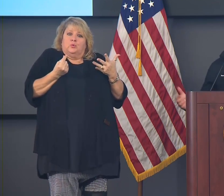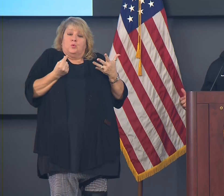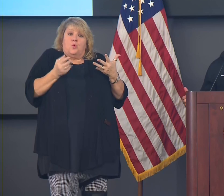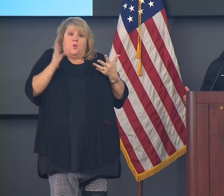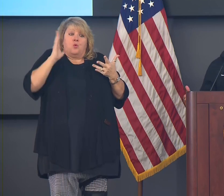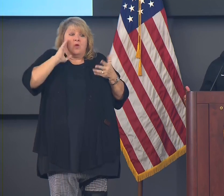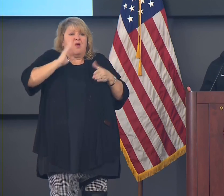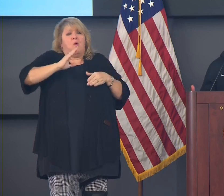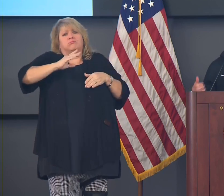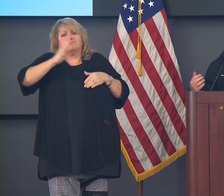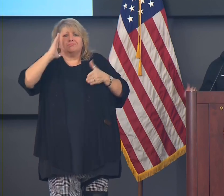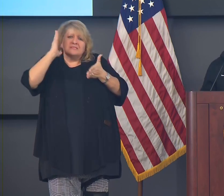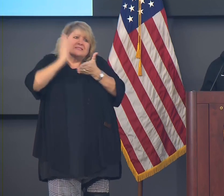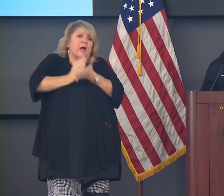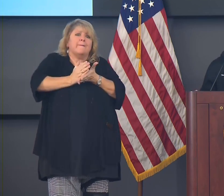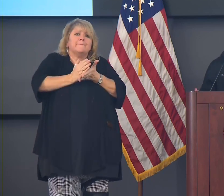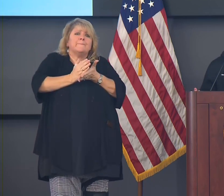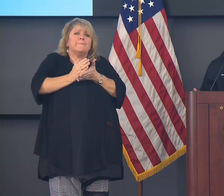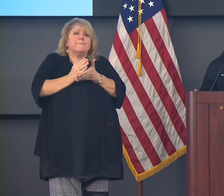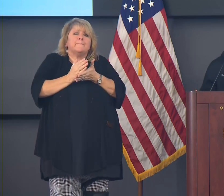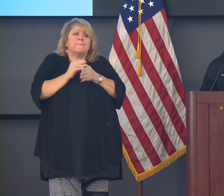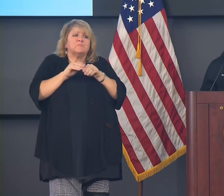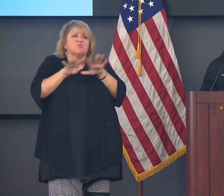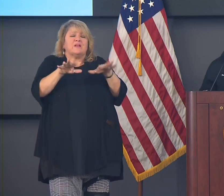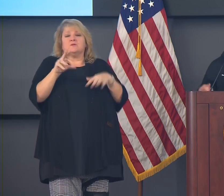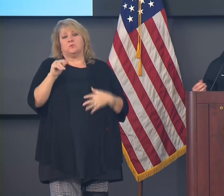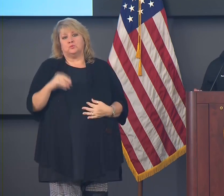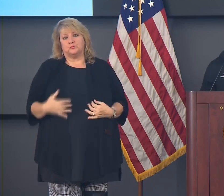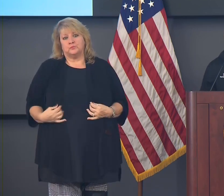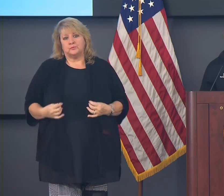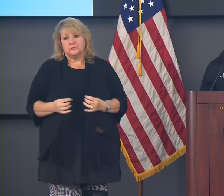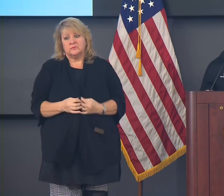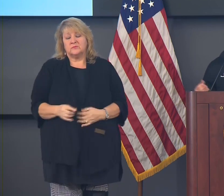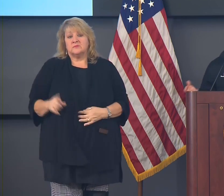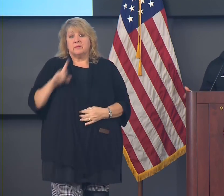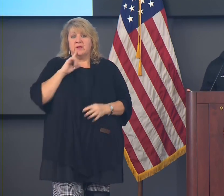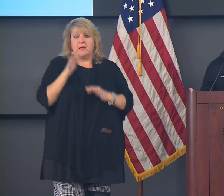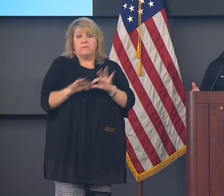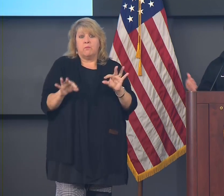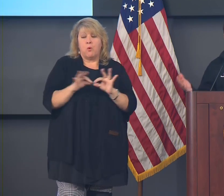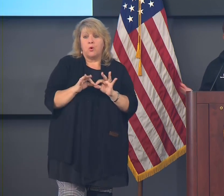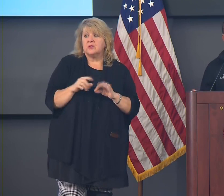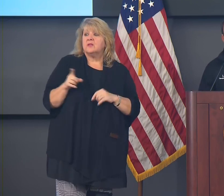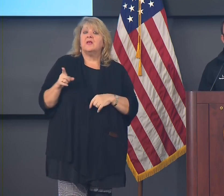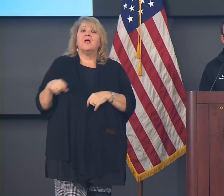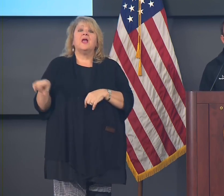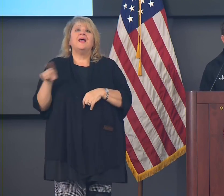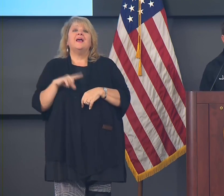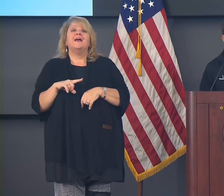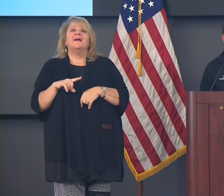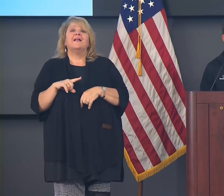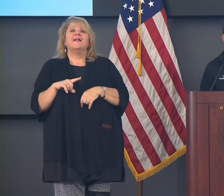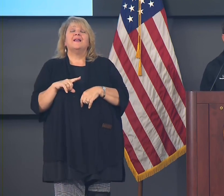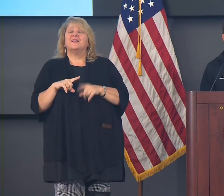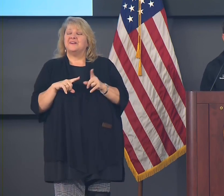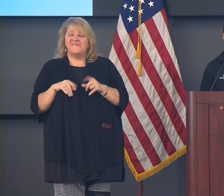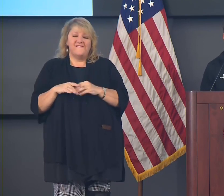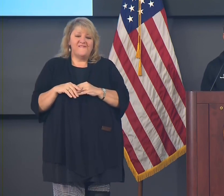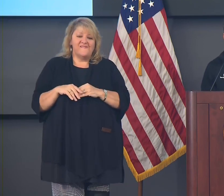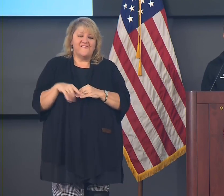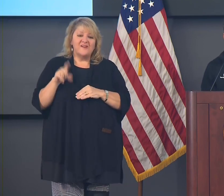side of that is that people really need to be making responsible decisions when no one's looking. No one's going to police your dinner parties.